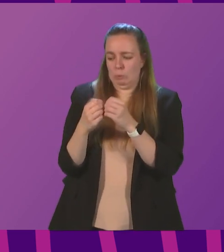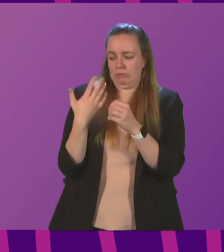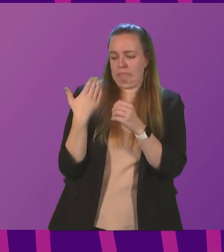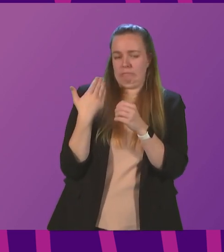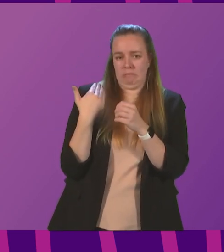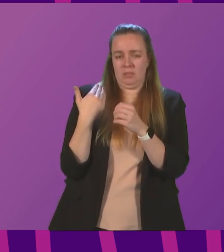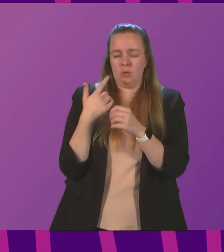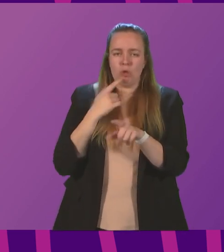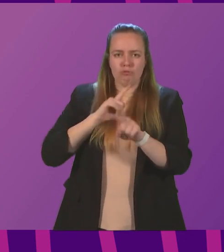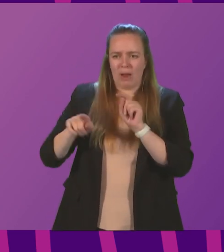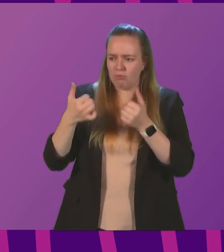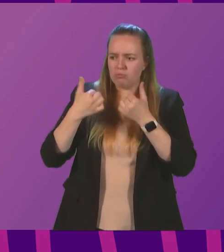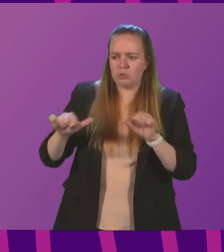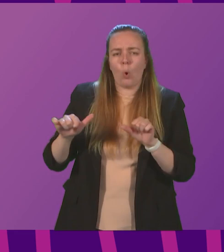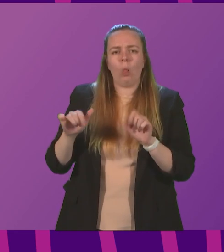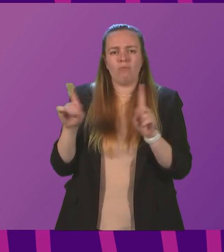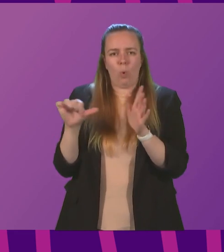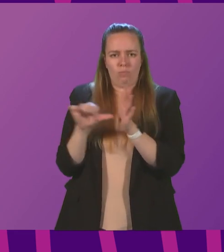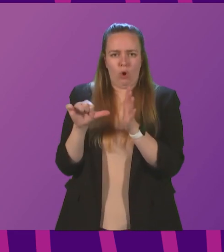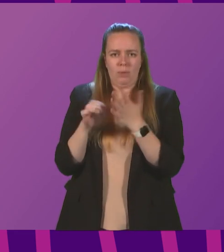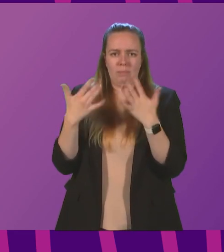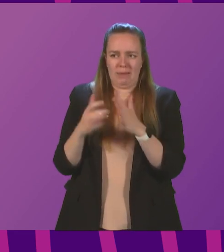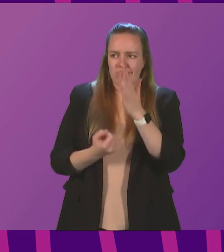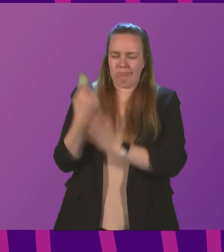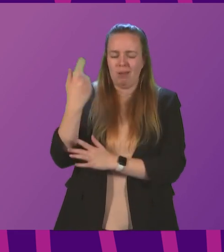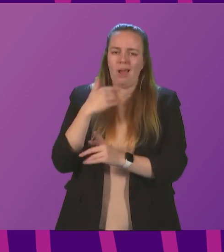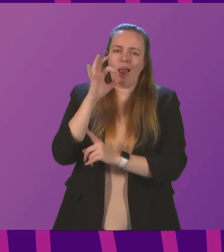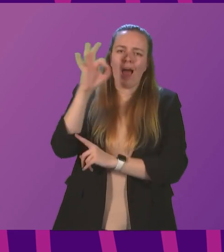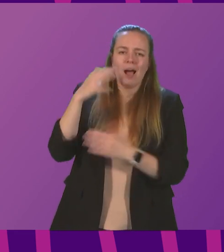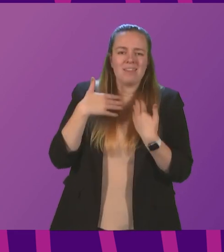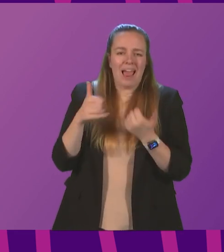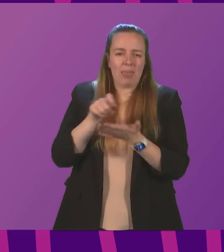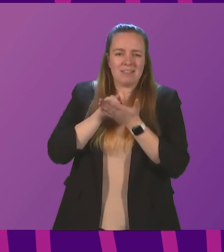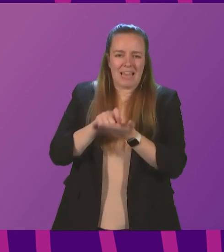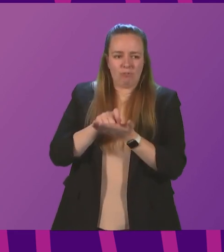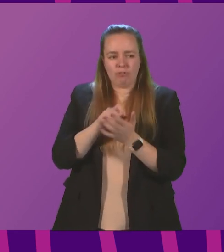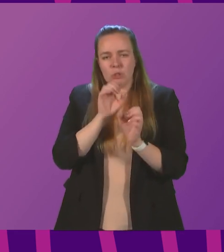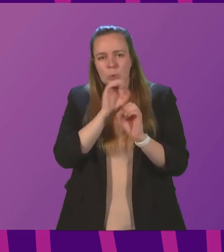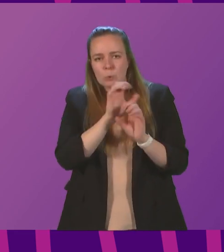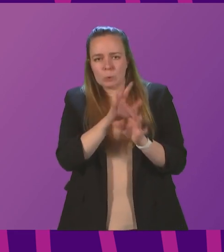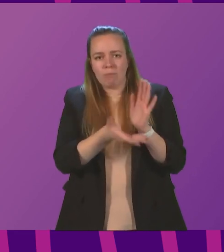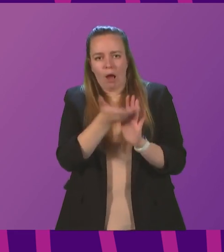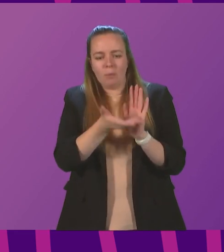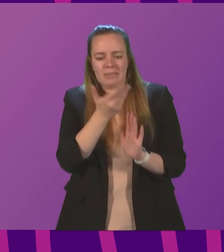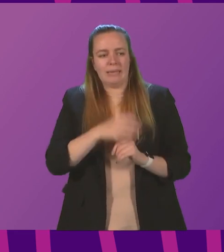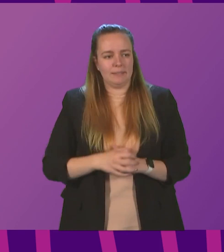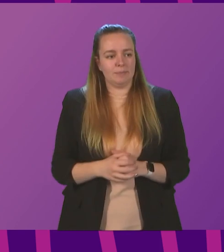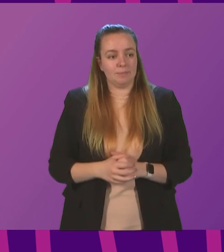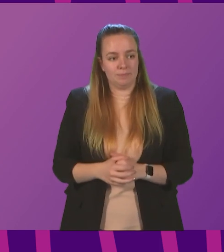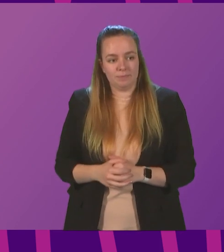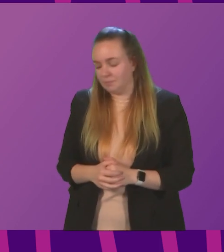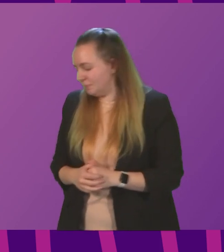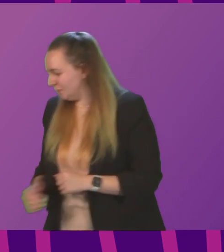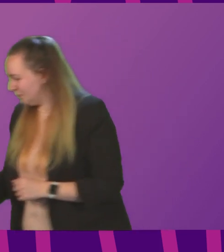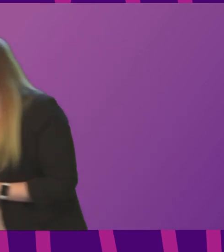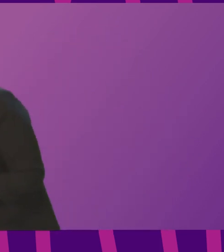to resolve some of the issues that are being experienced. I will ask the Health Secretary to write to the member with an update following those discussions. Joe